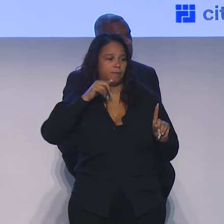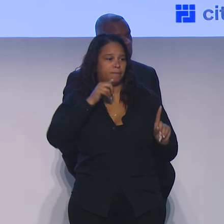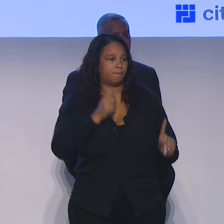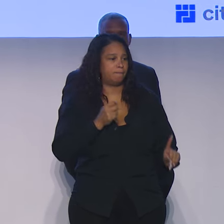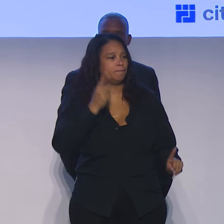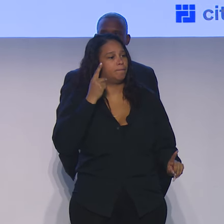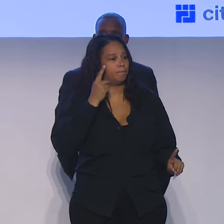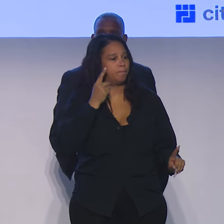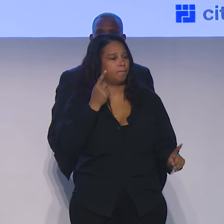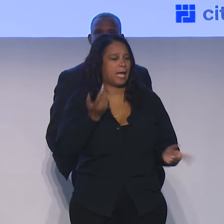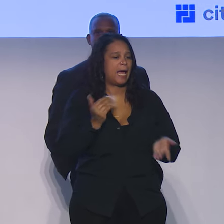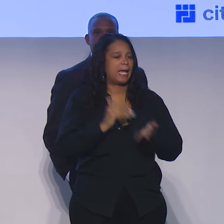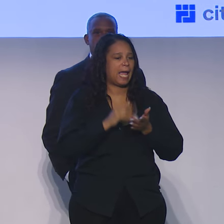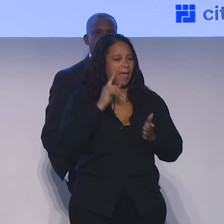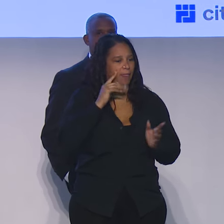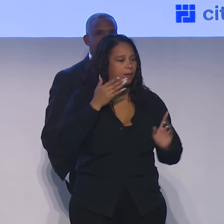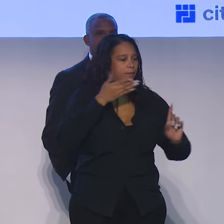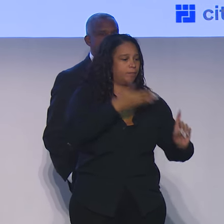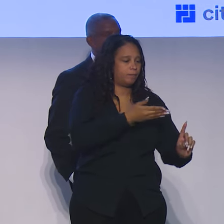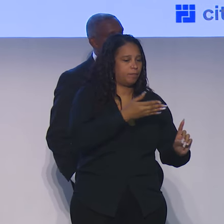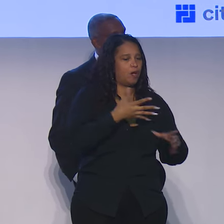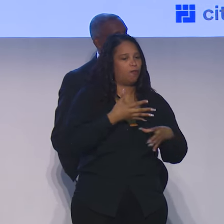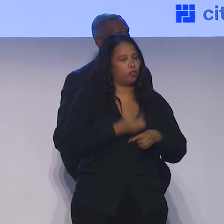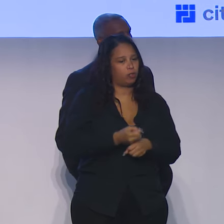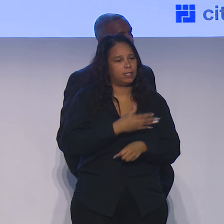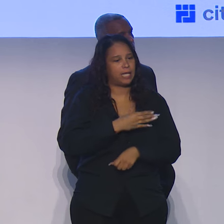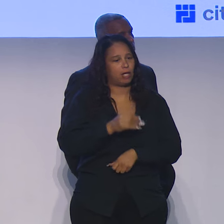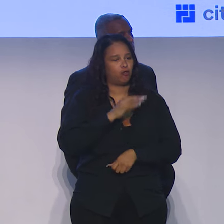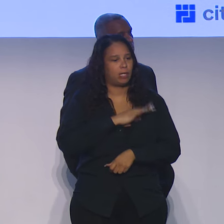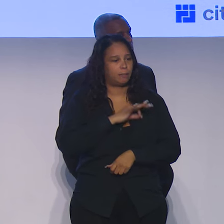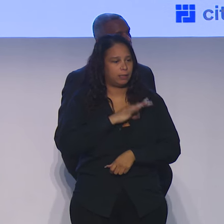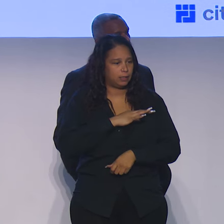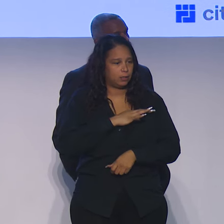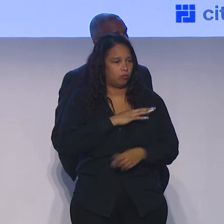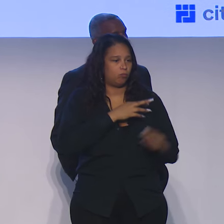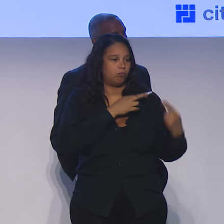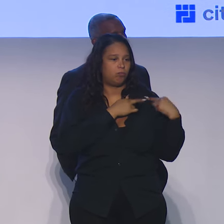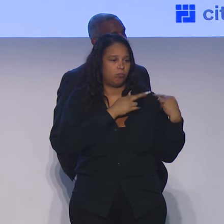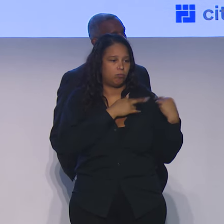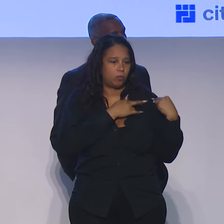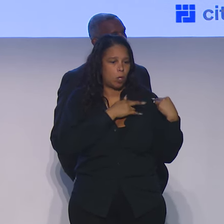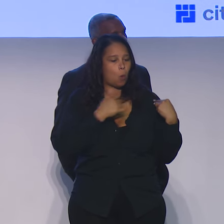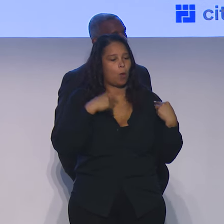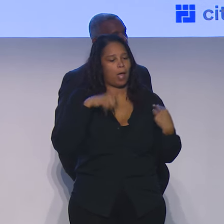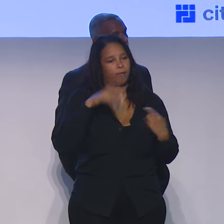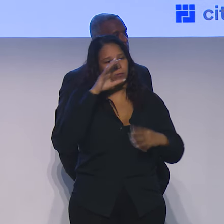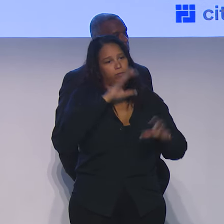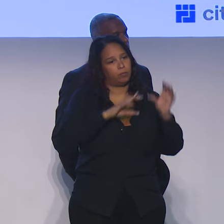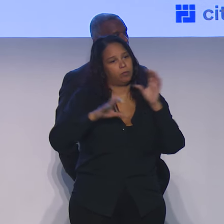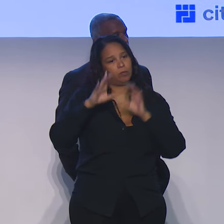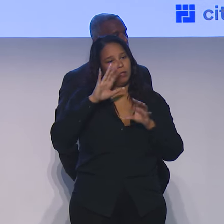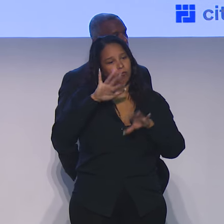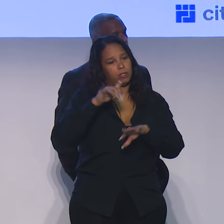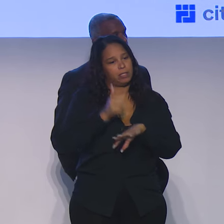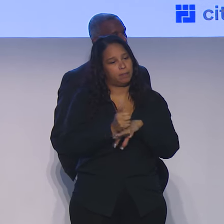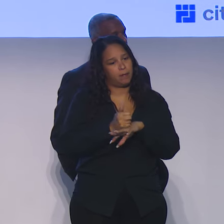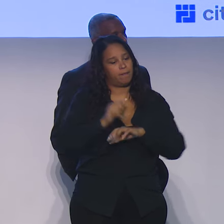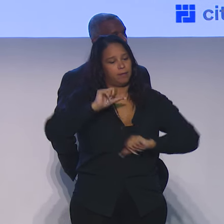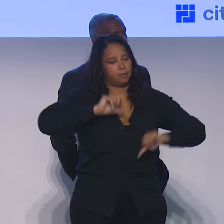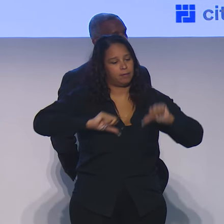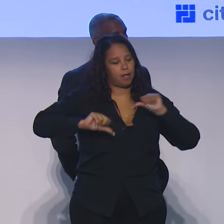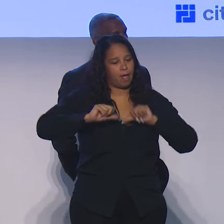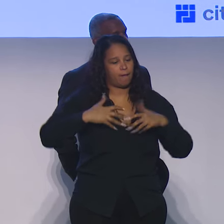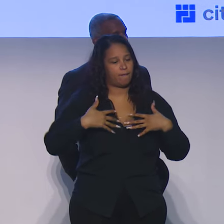speaks to trust and to credibility. We have to seek to reestablish science, healthcare,